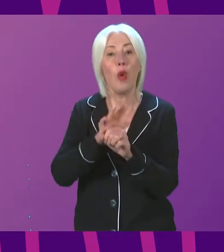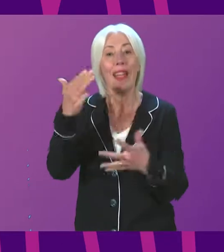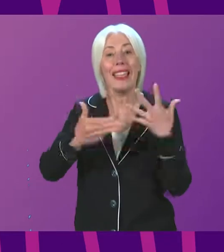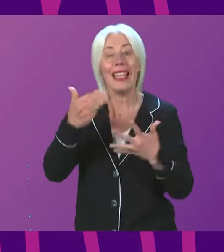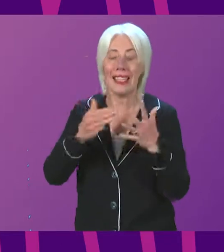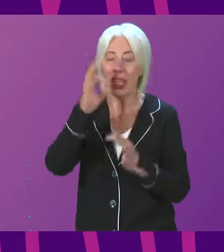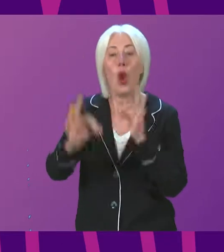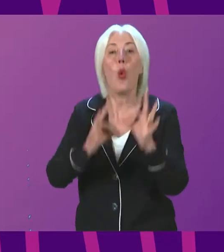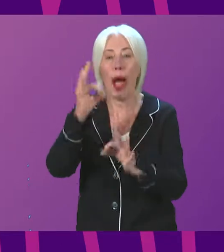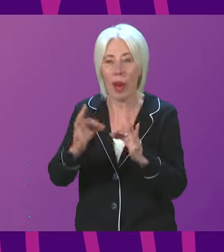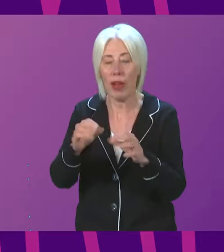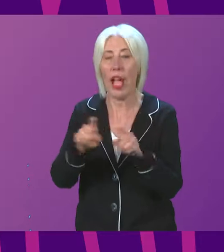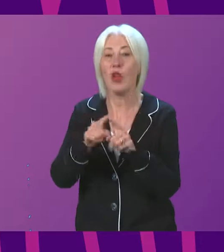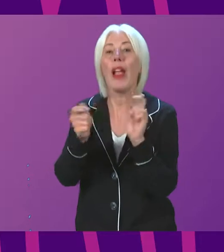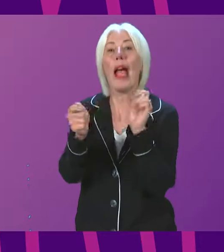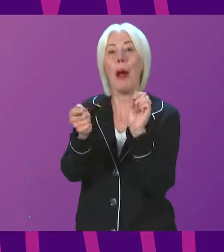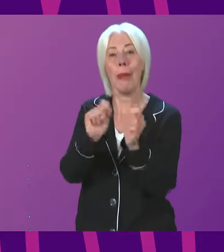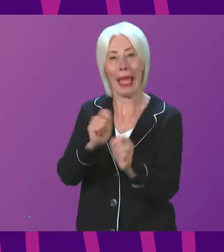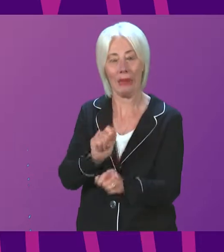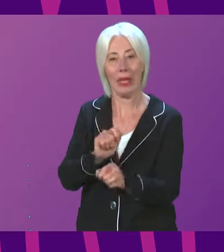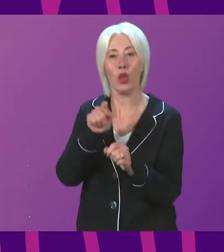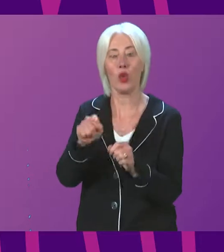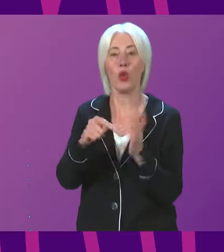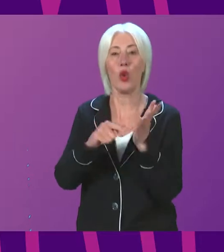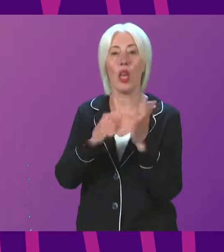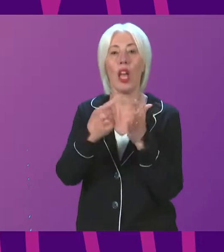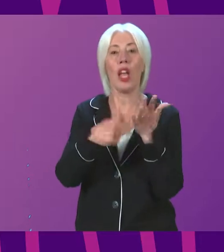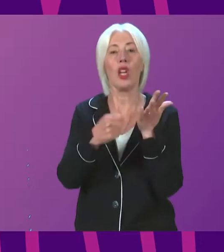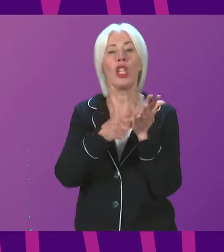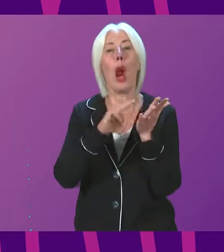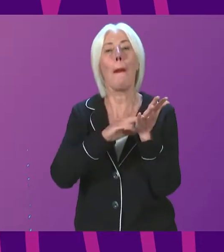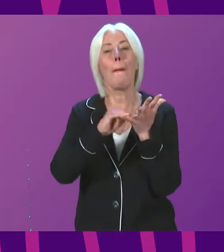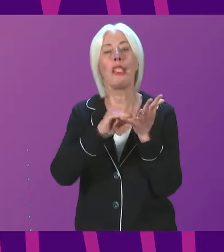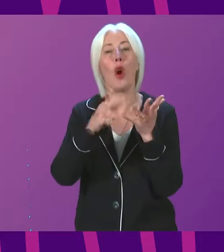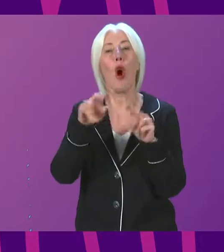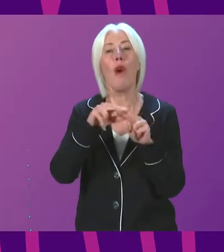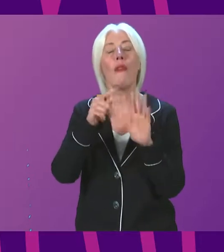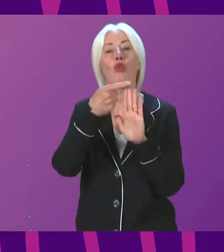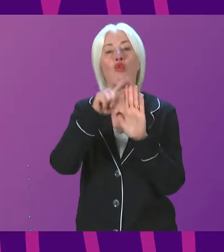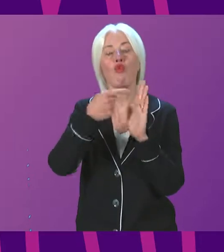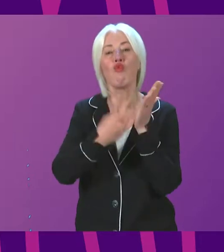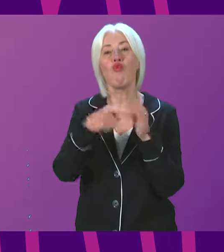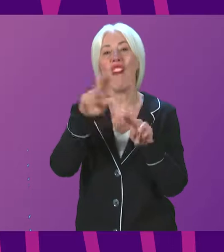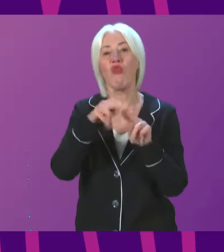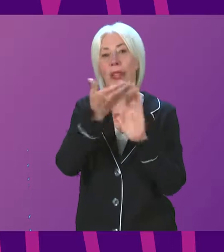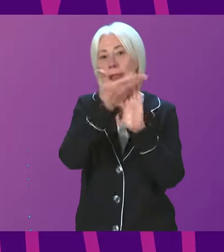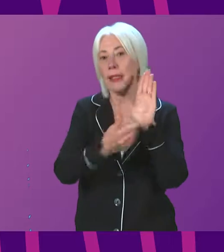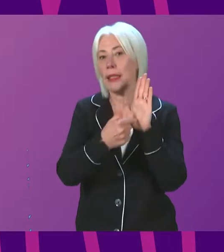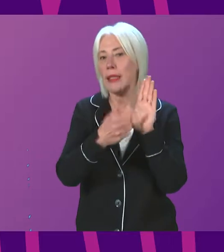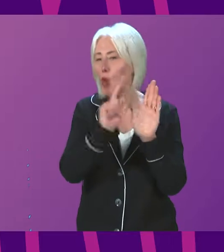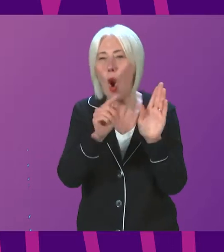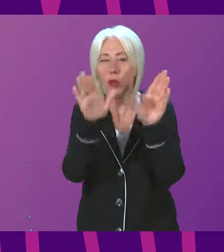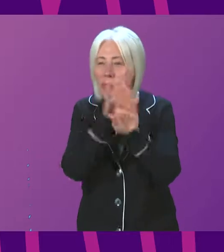particular, will announce amendments to the Inquiry's terms of reference. Covid-19 has led to significant loss of life,